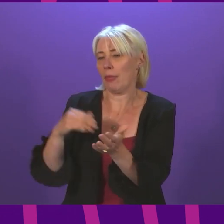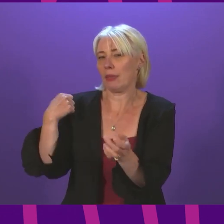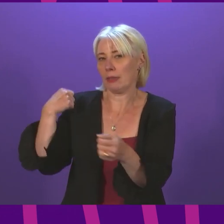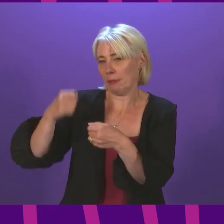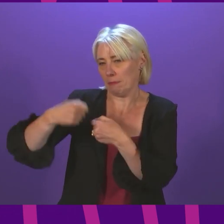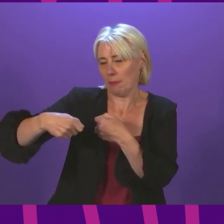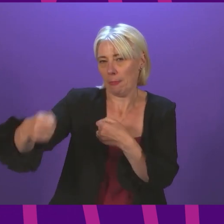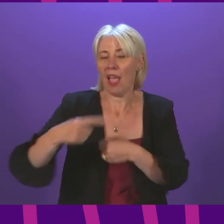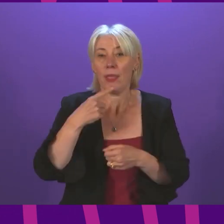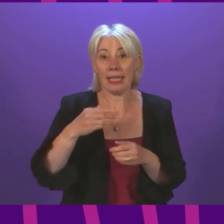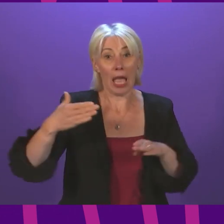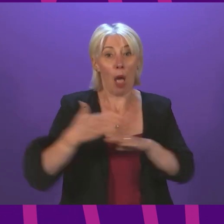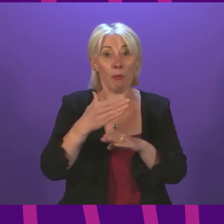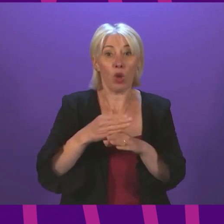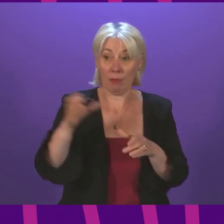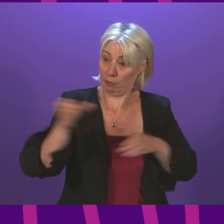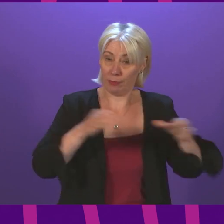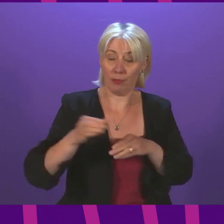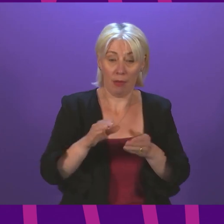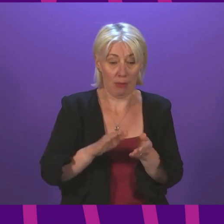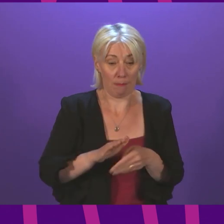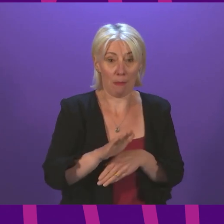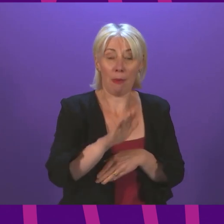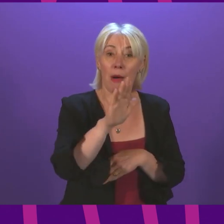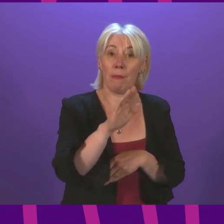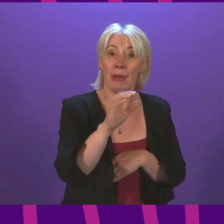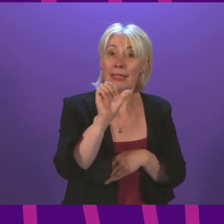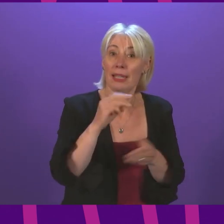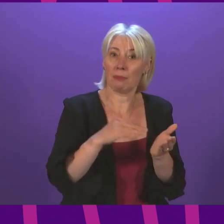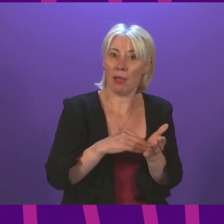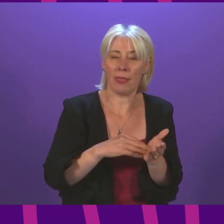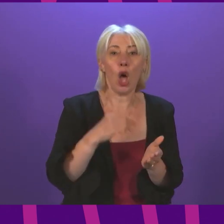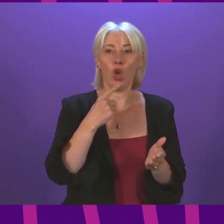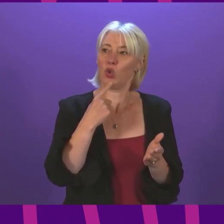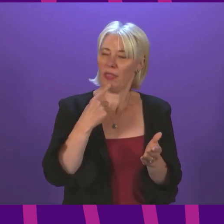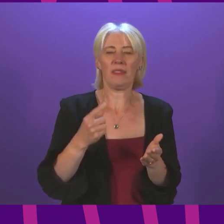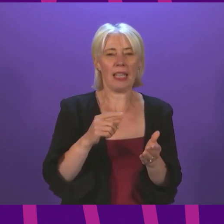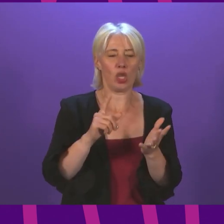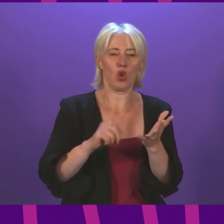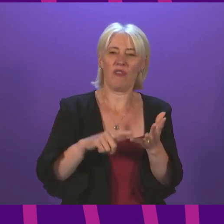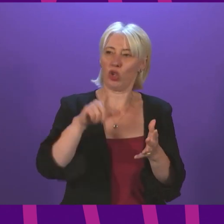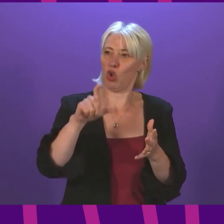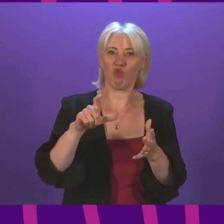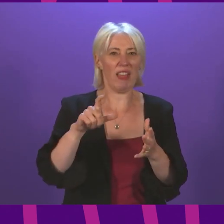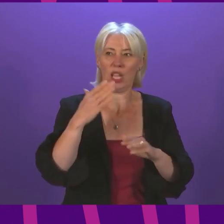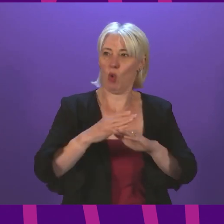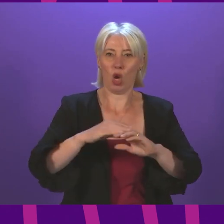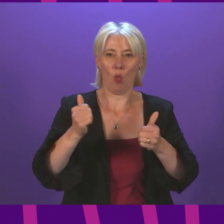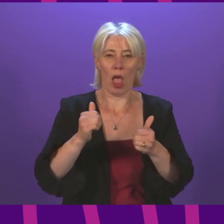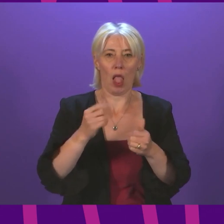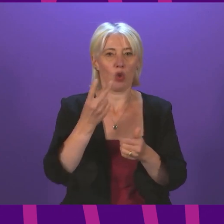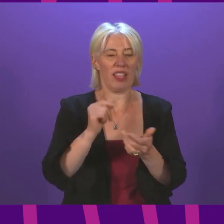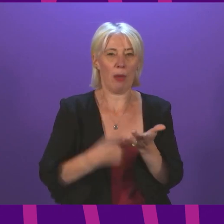has risen for the last six months. So essentially, this intervention is working and lifting people out of poverty, so we should remove it.